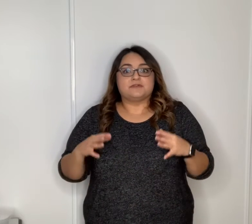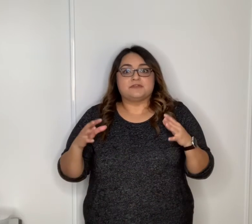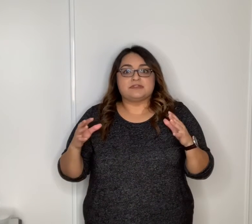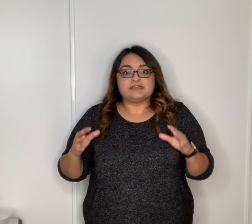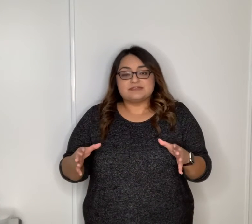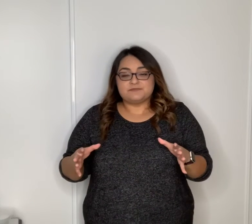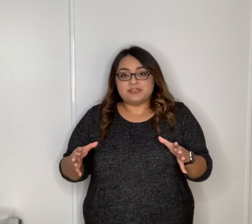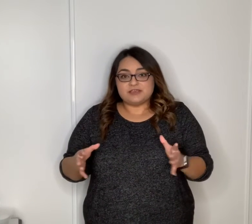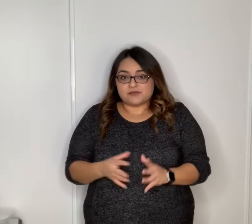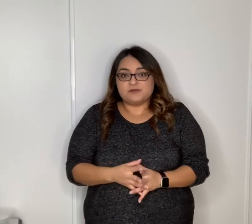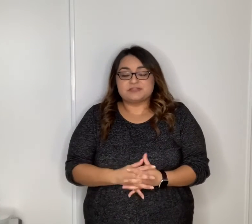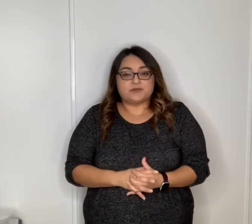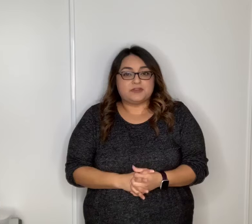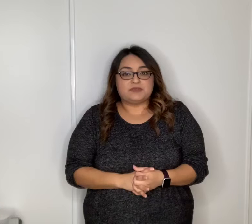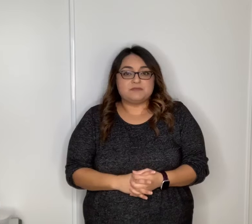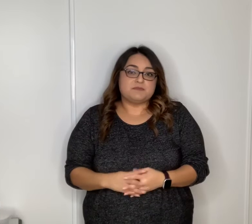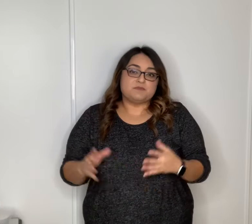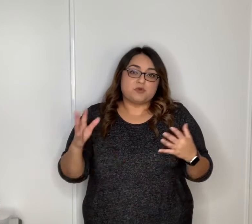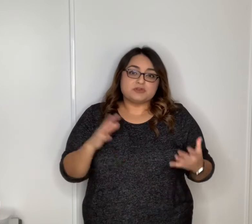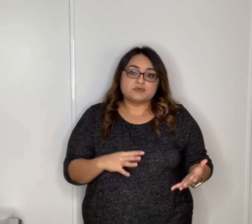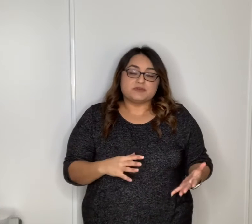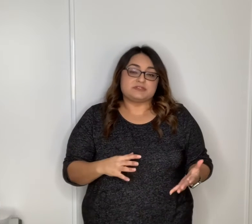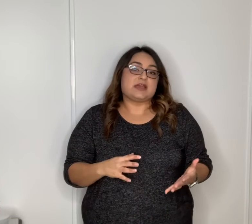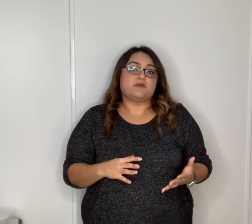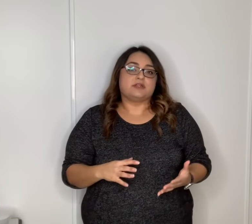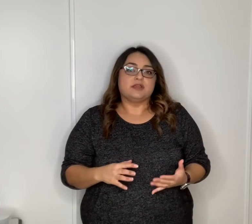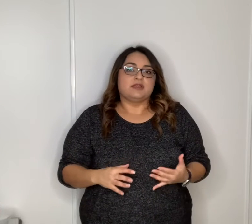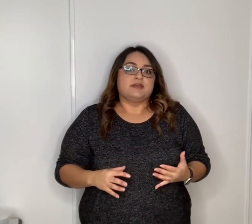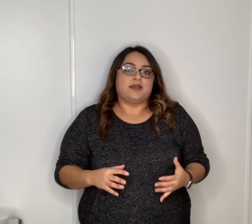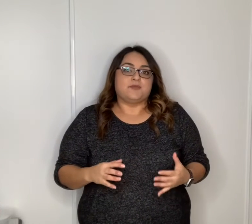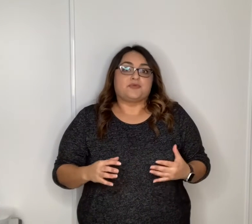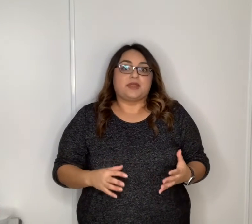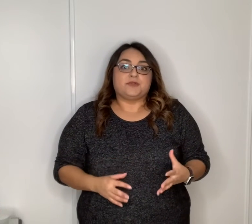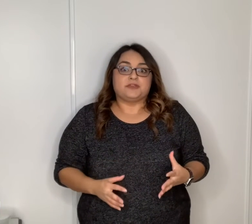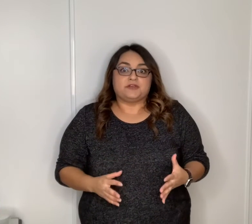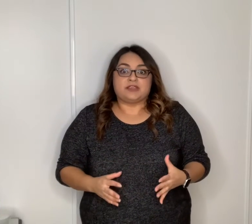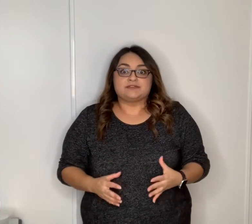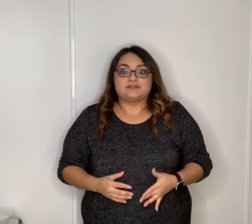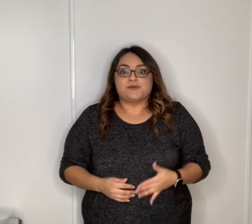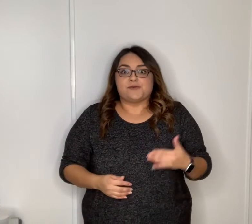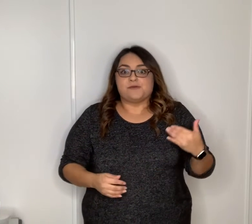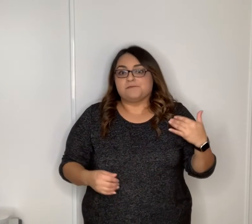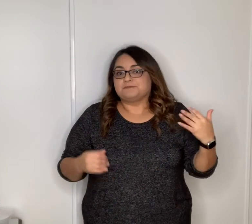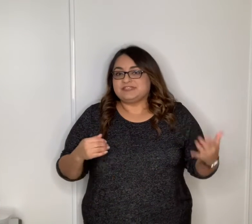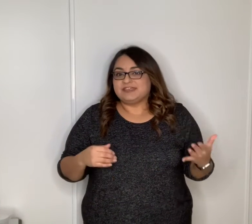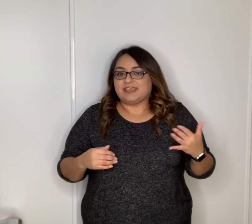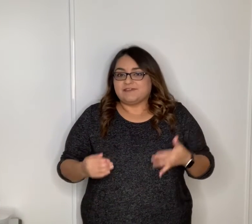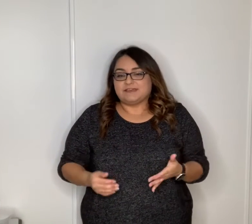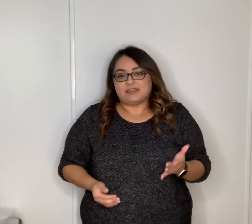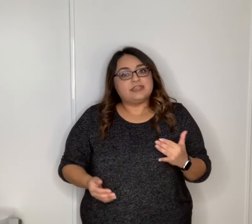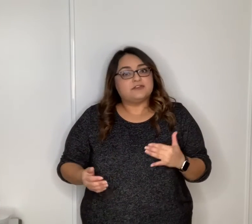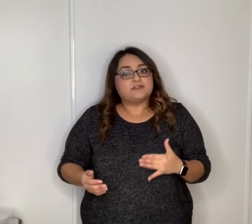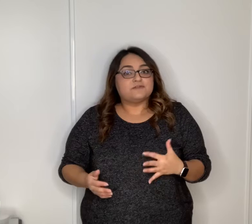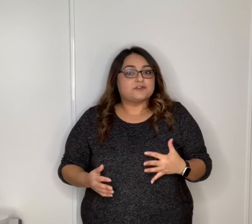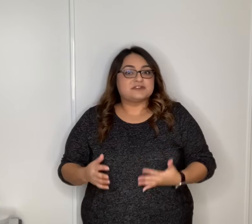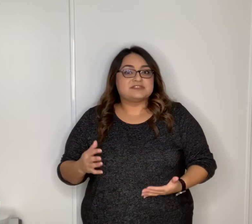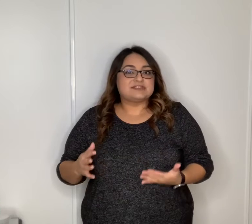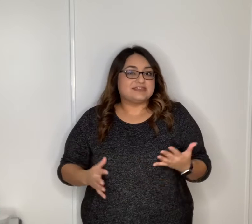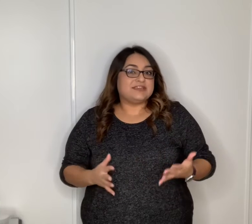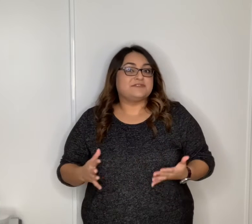this video it's going to be more towards our primary grade so tk kinder first even